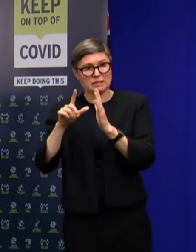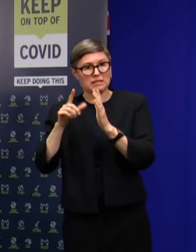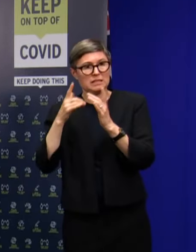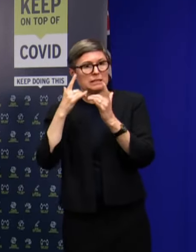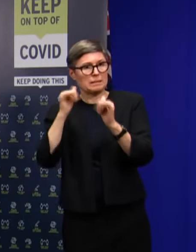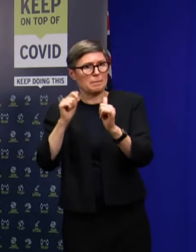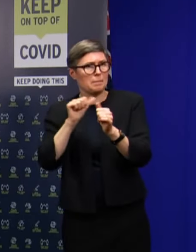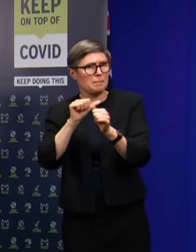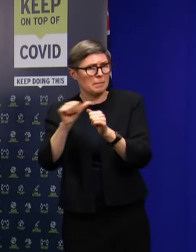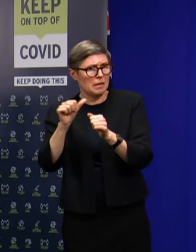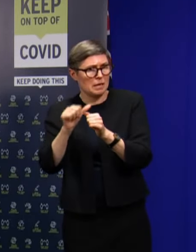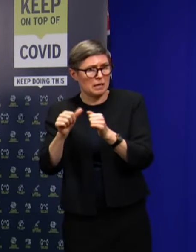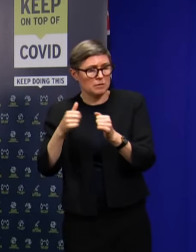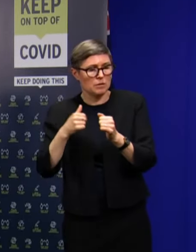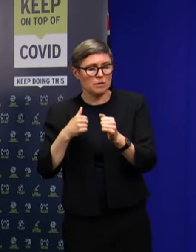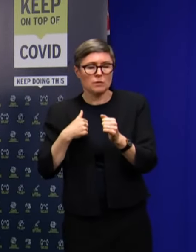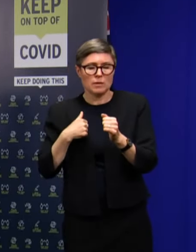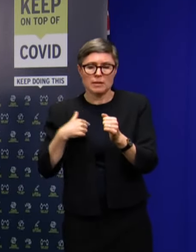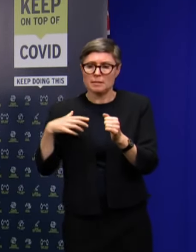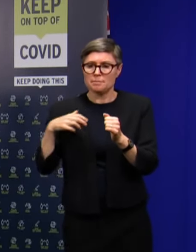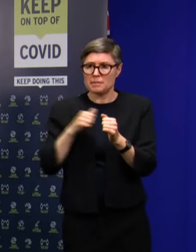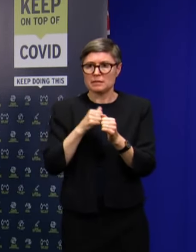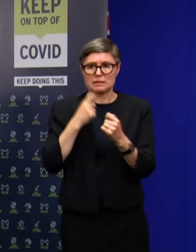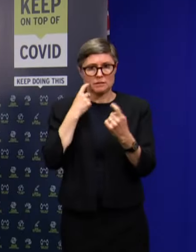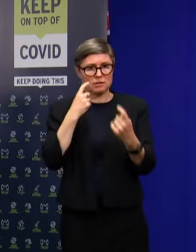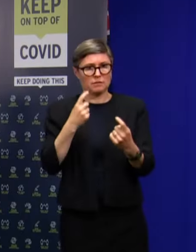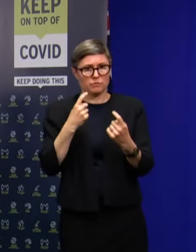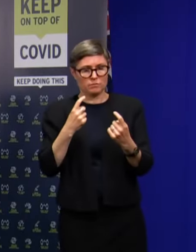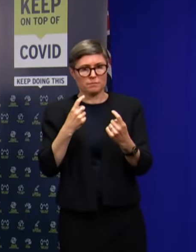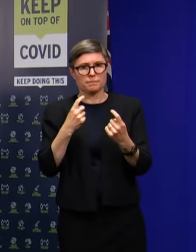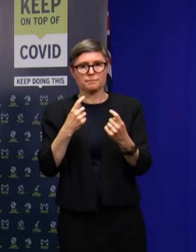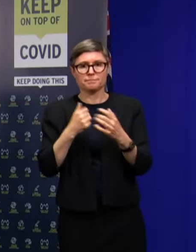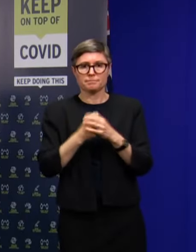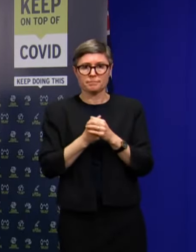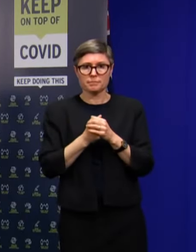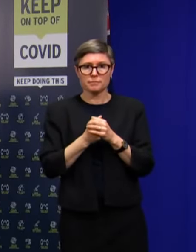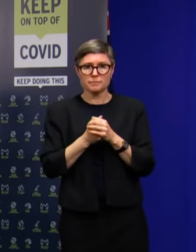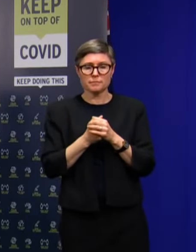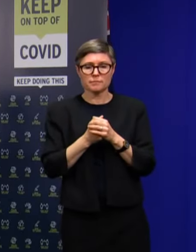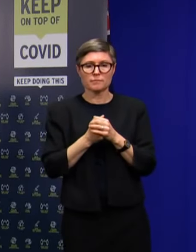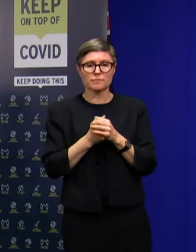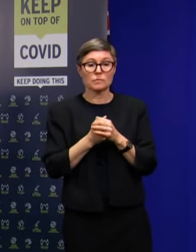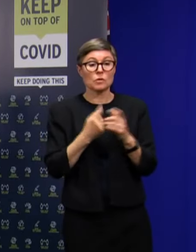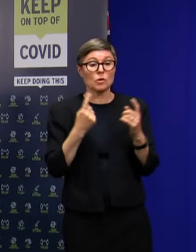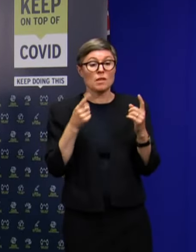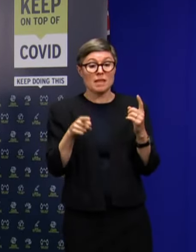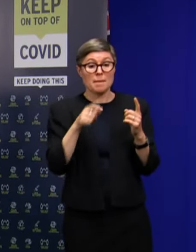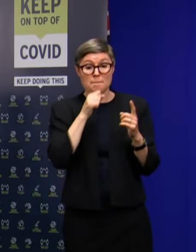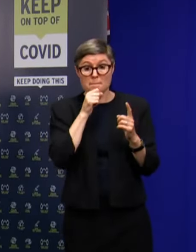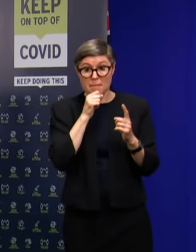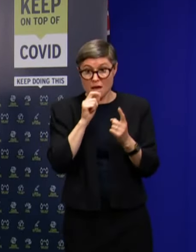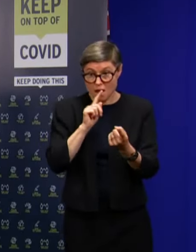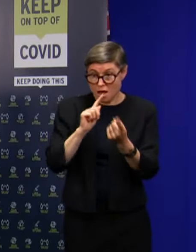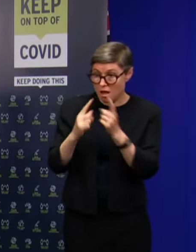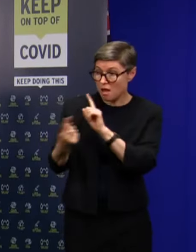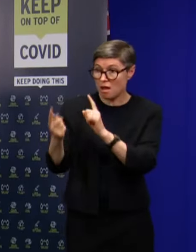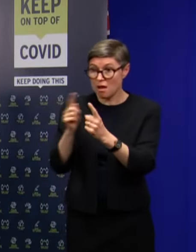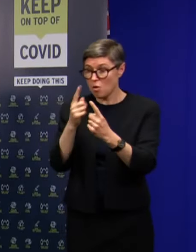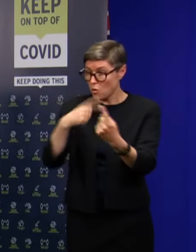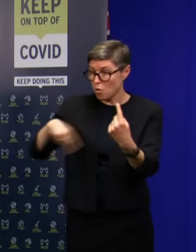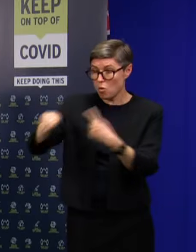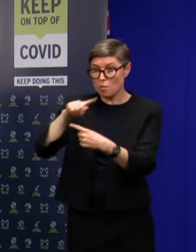we're not, we're taking a very cautious approach to people who he was in contact with even before that equivocal test.